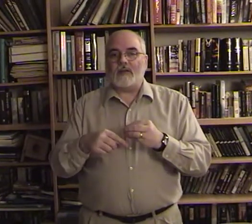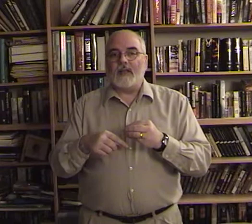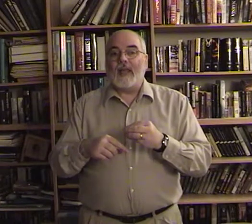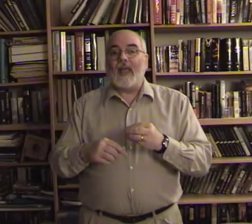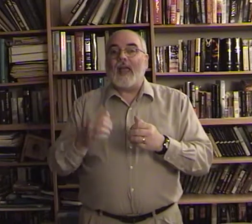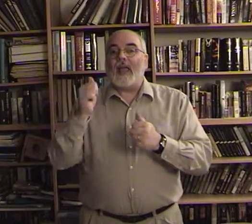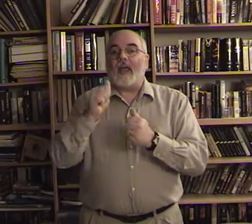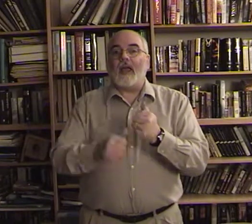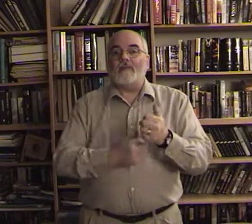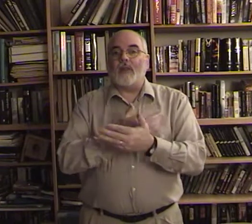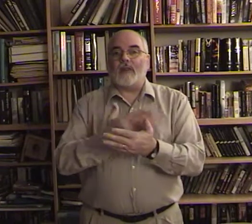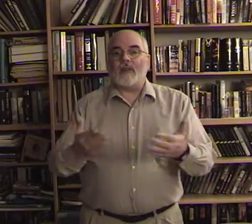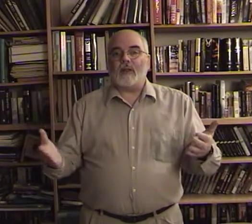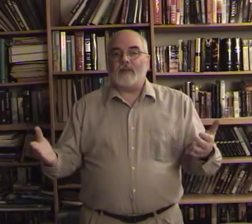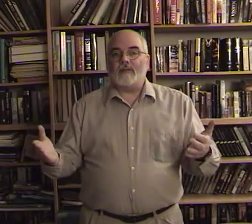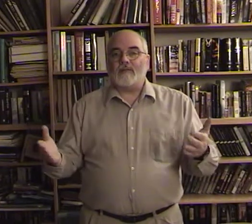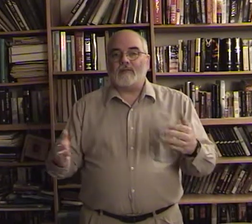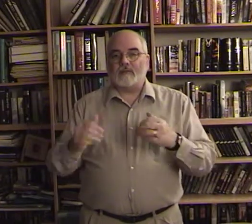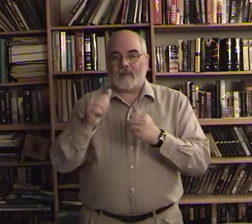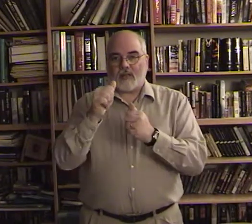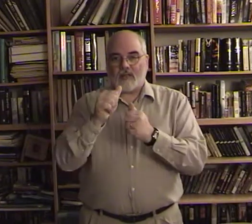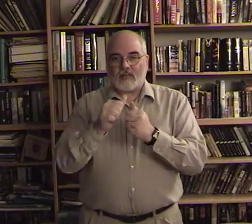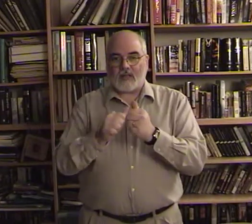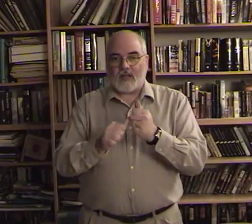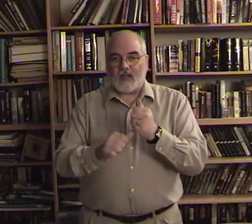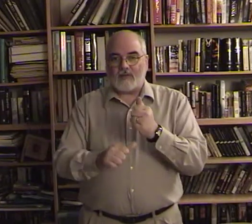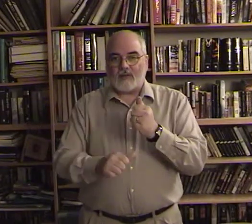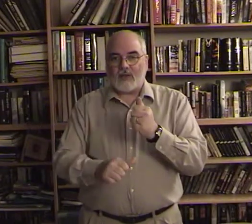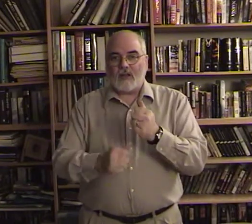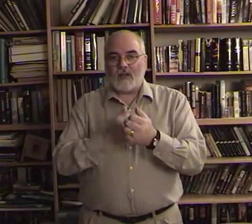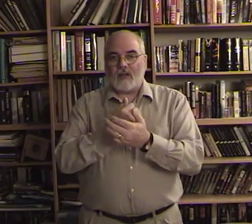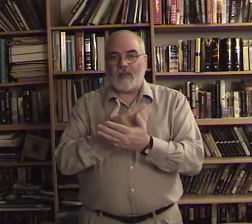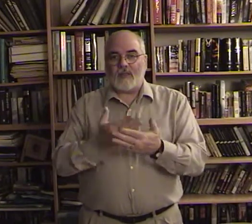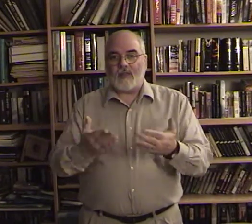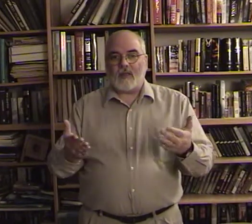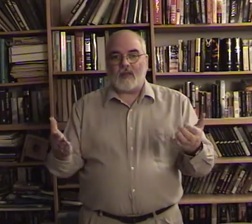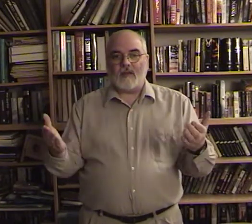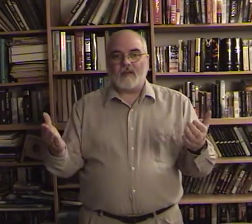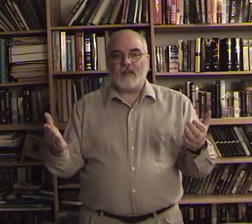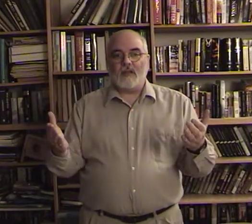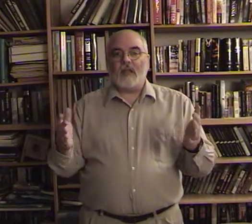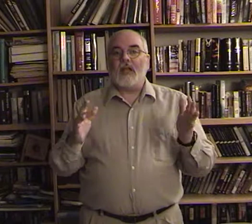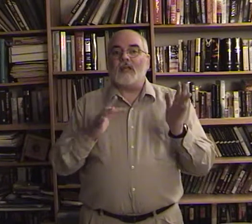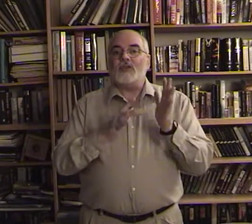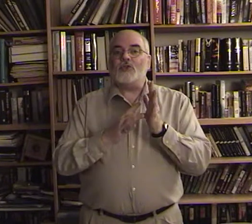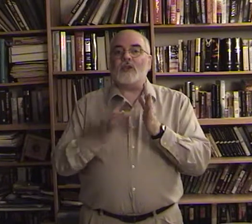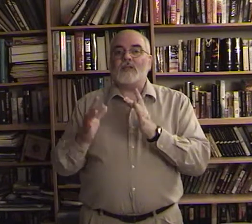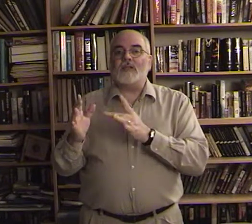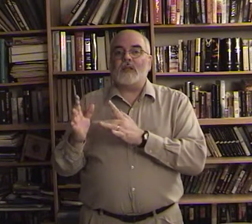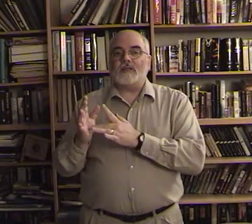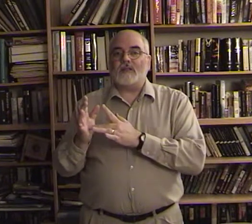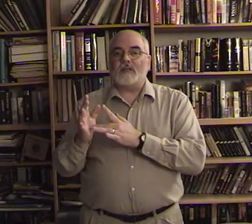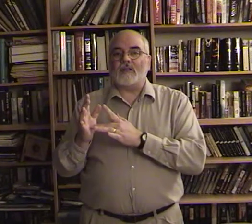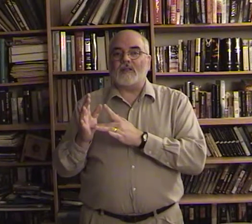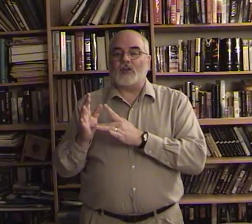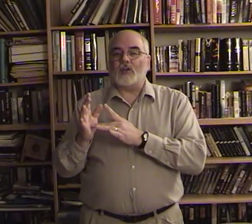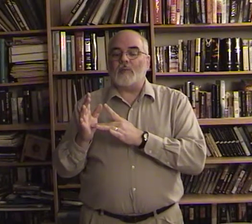everything everything jesus touching the